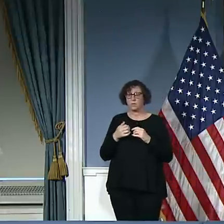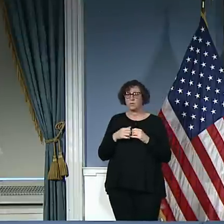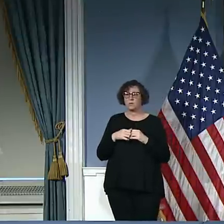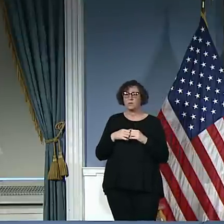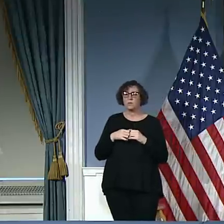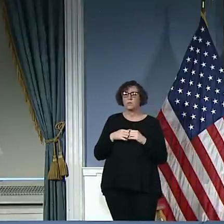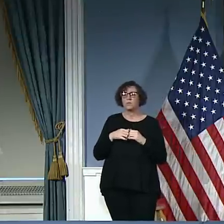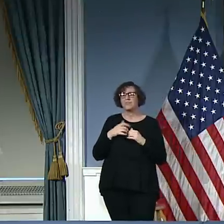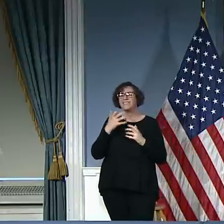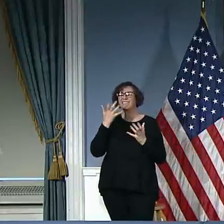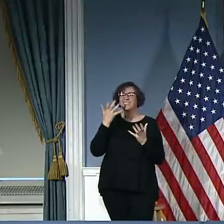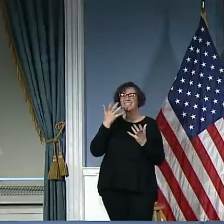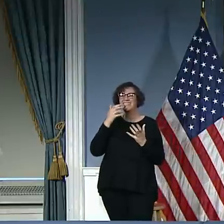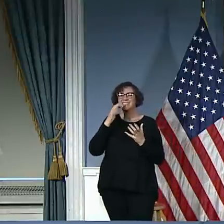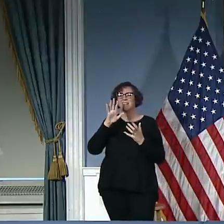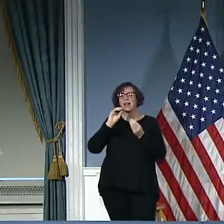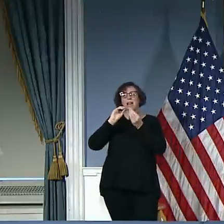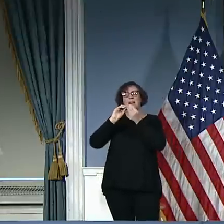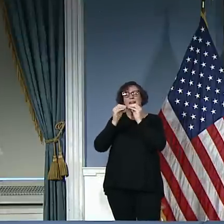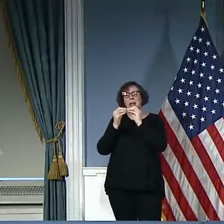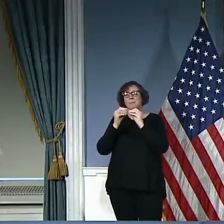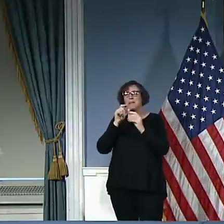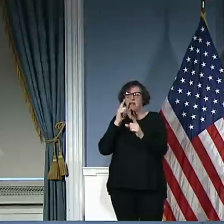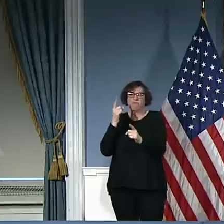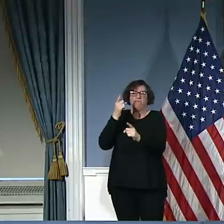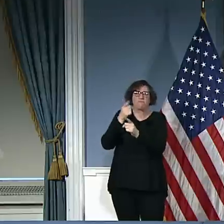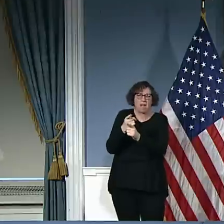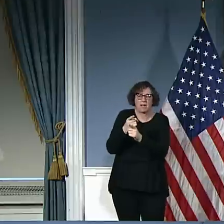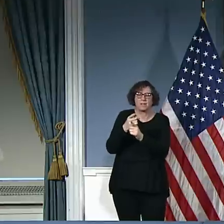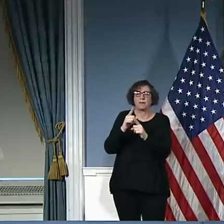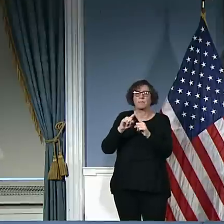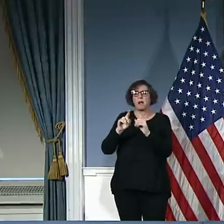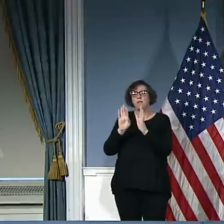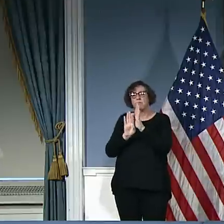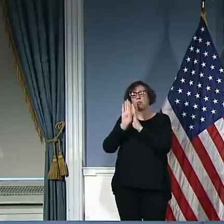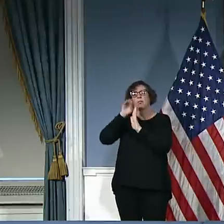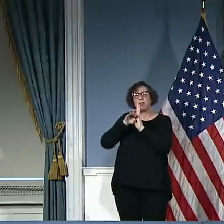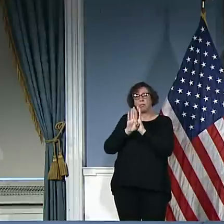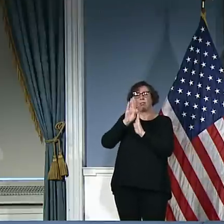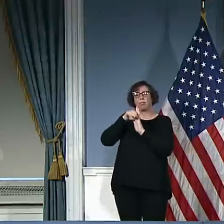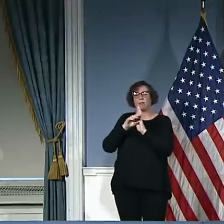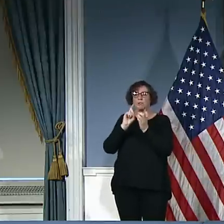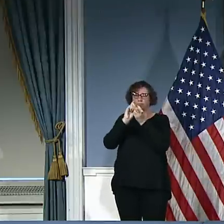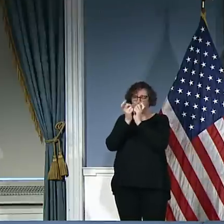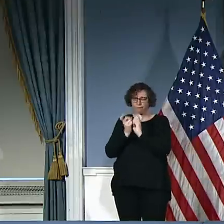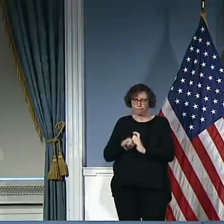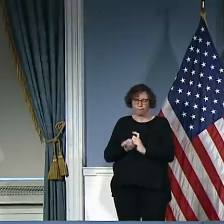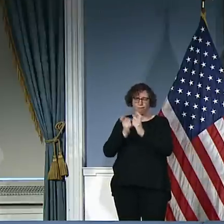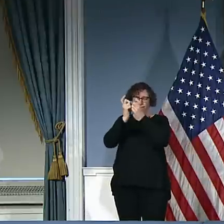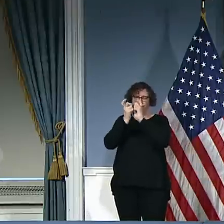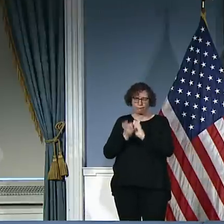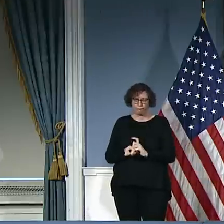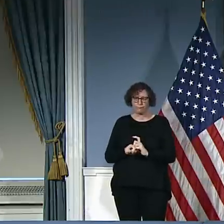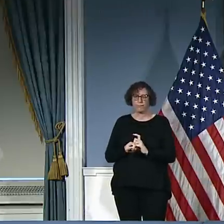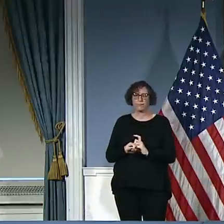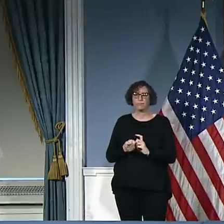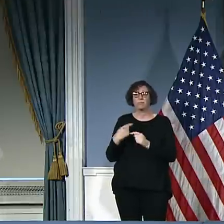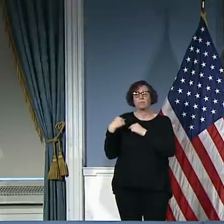unfortunately, we've had 211 members of the NYPD test positive.